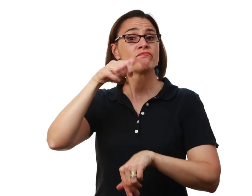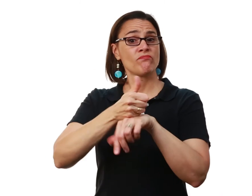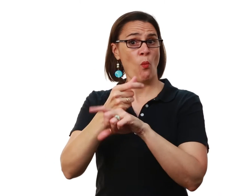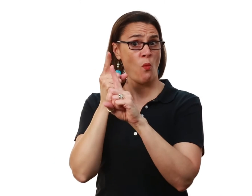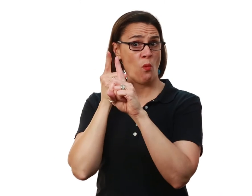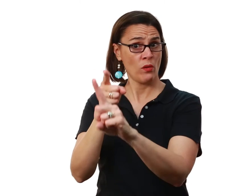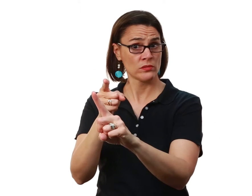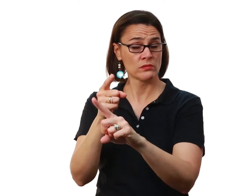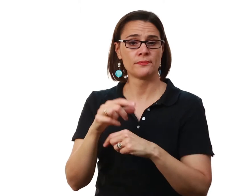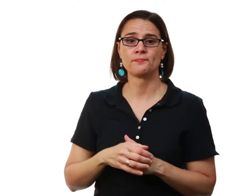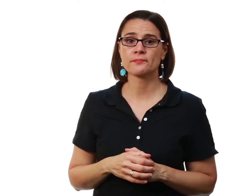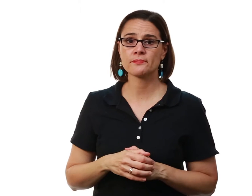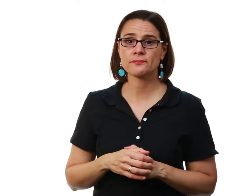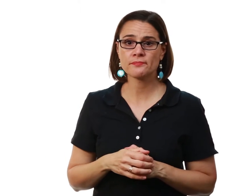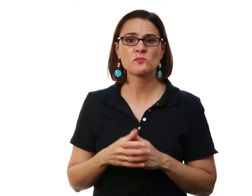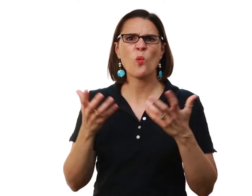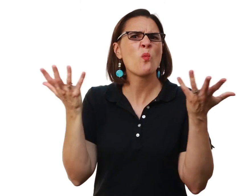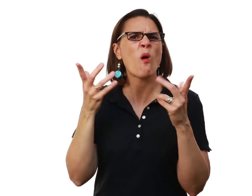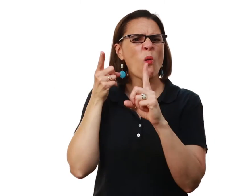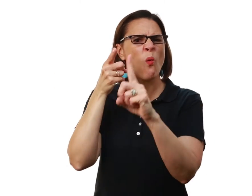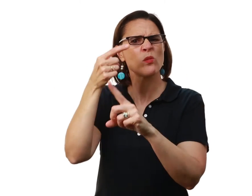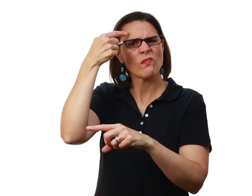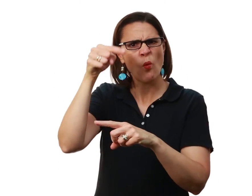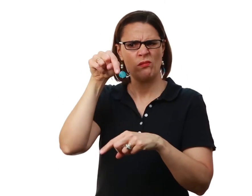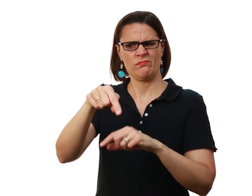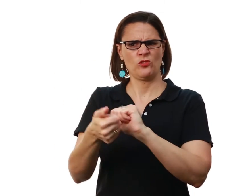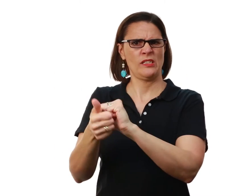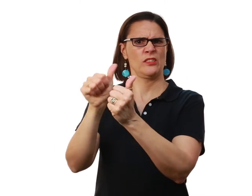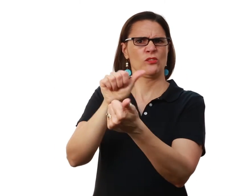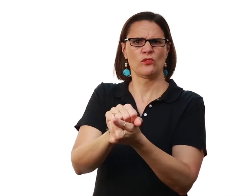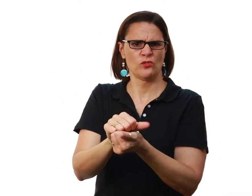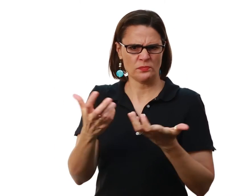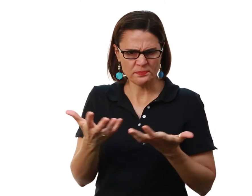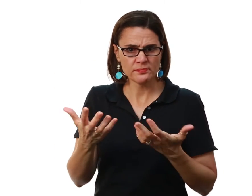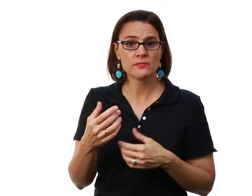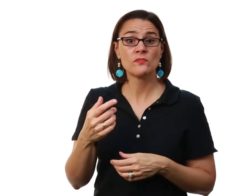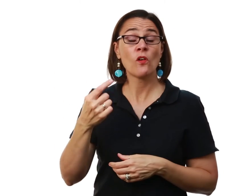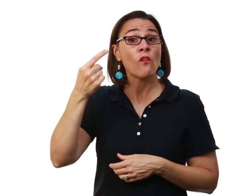FSDB has established certain goals And the goals that we have for this change